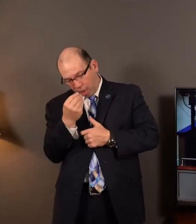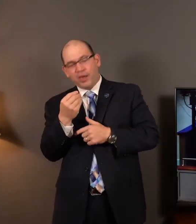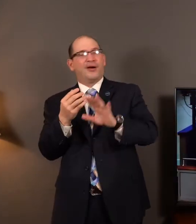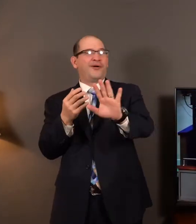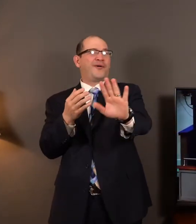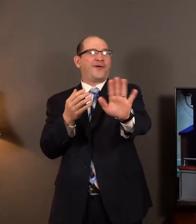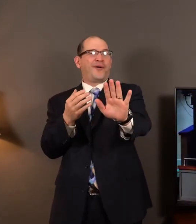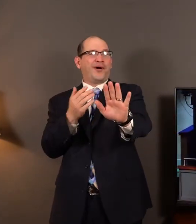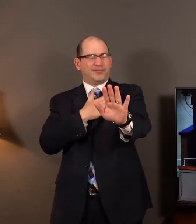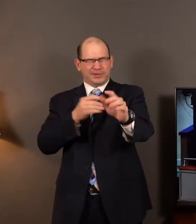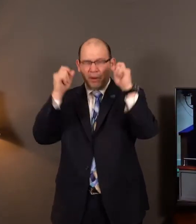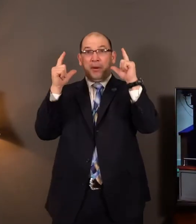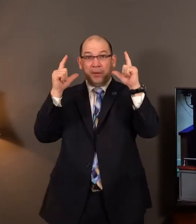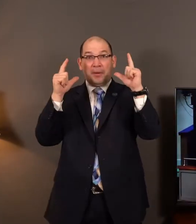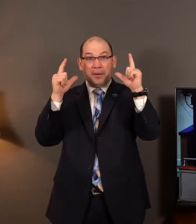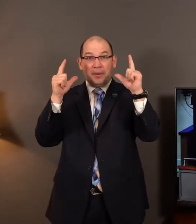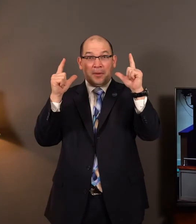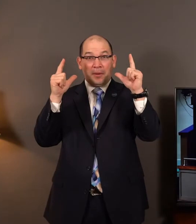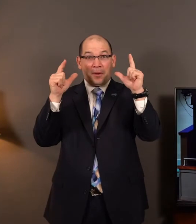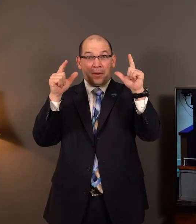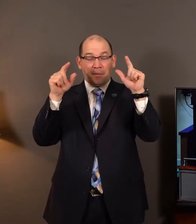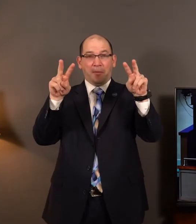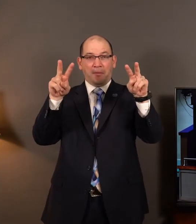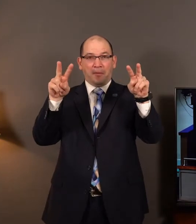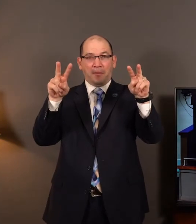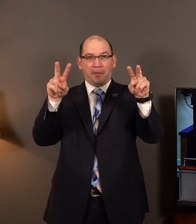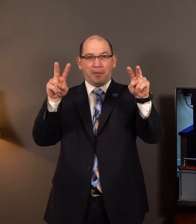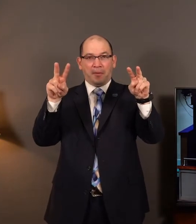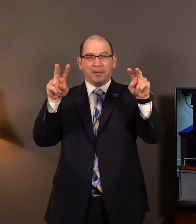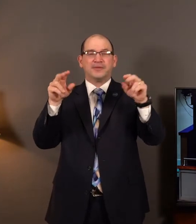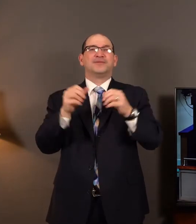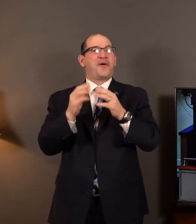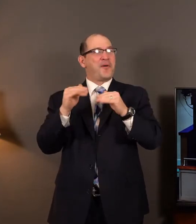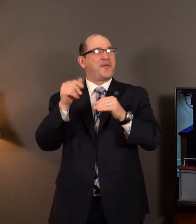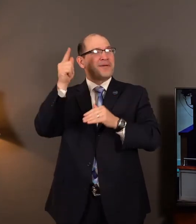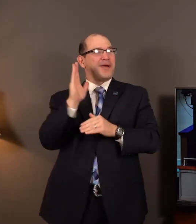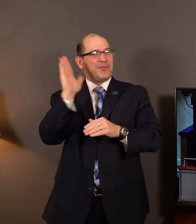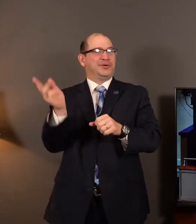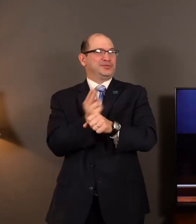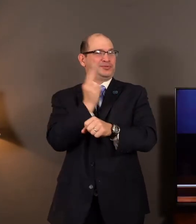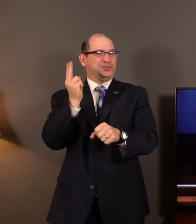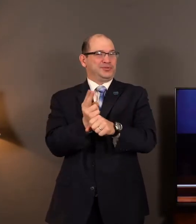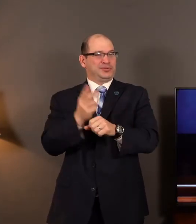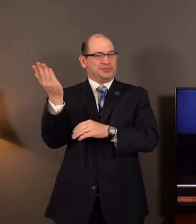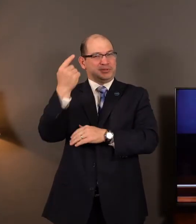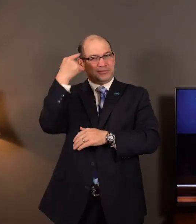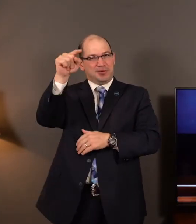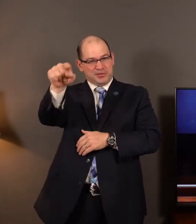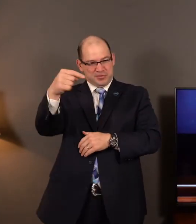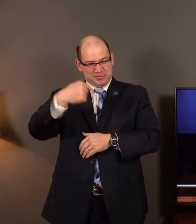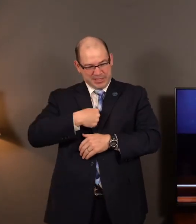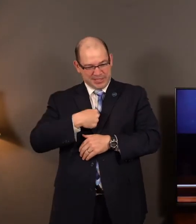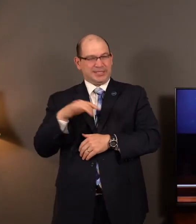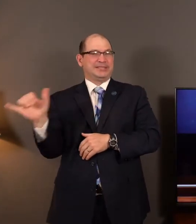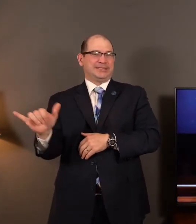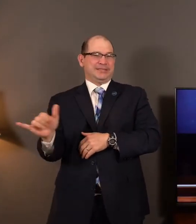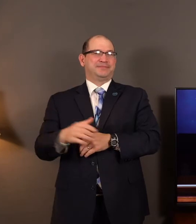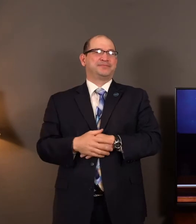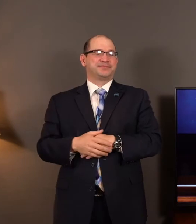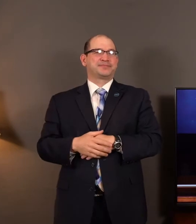you, stay awake, stay in tune, and I'm trusting that God will use this in my life and in yours together tonight as we look at his word. 2